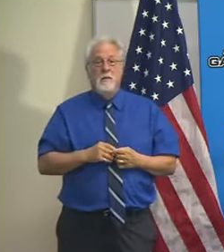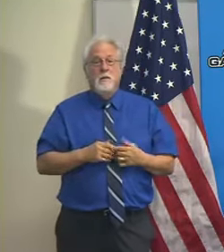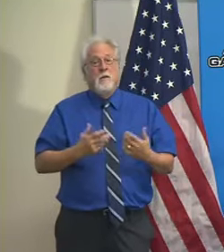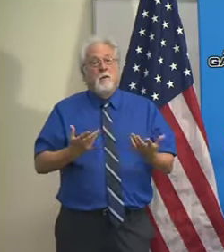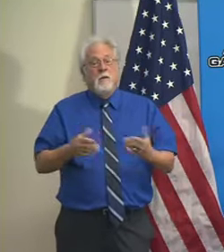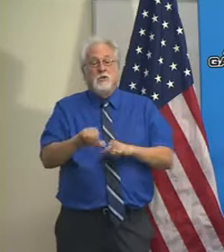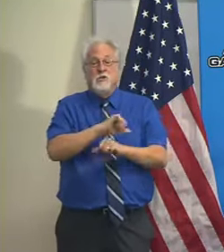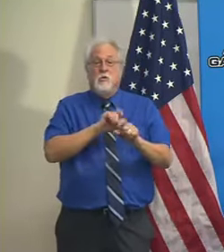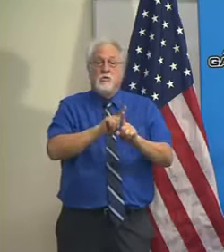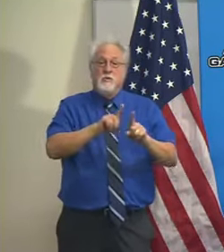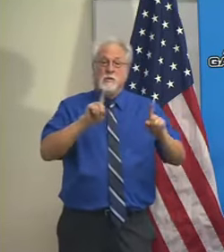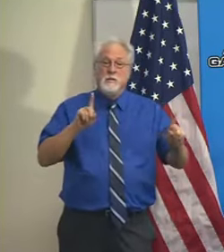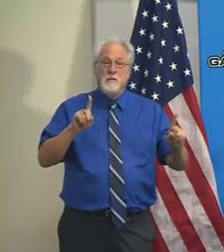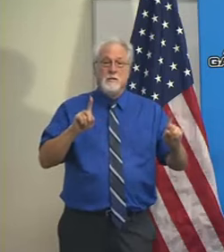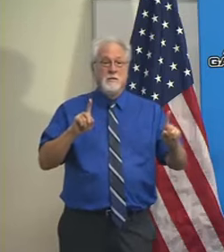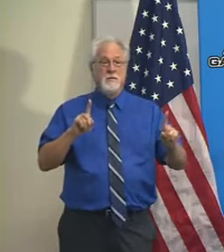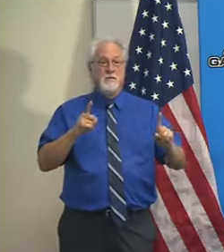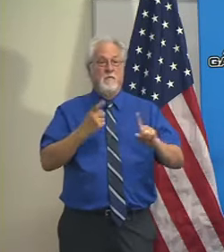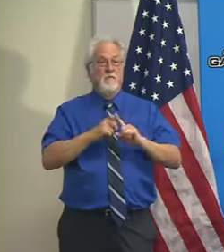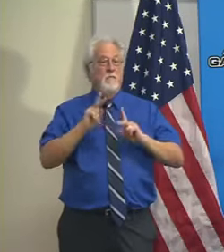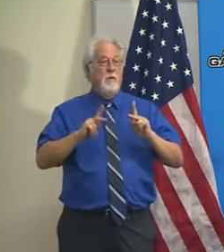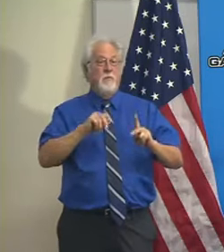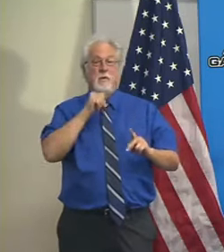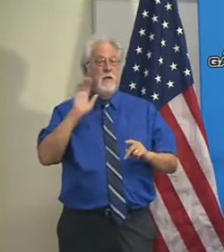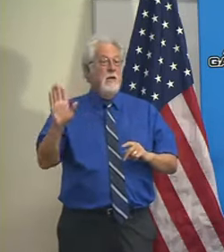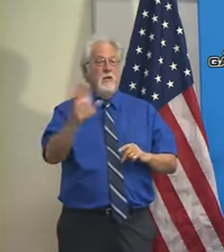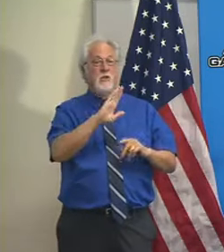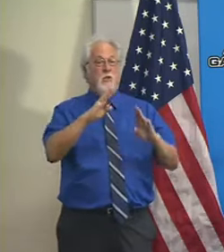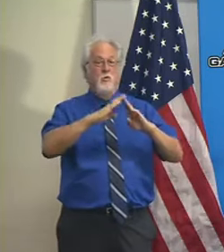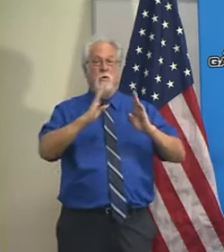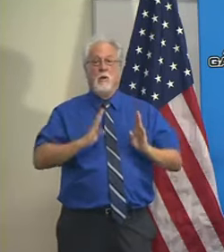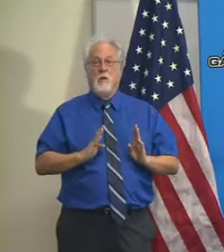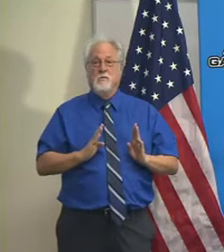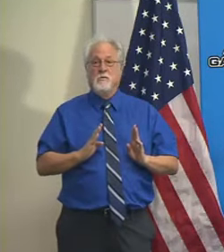Social distance from people not in your household.